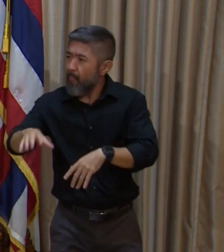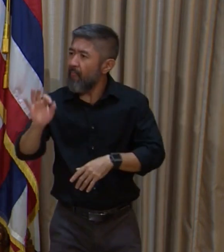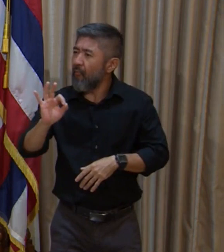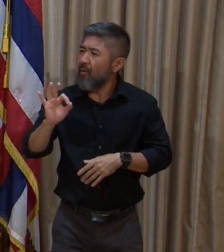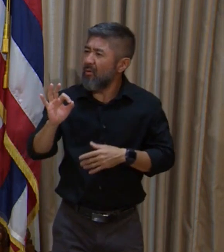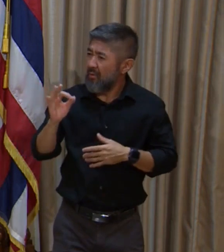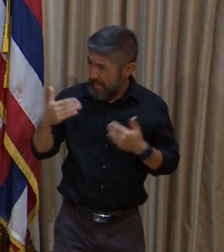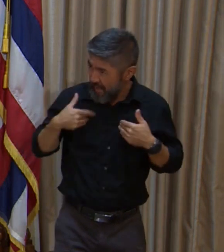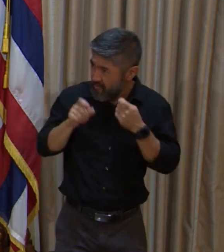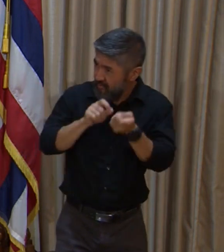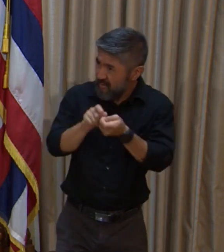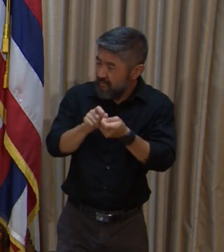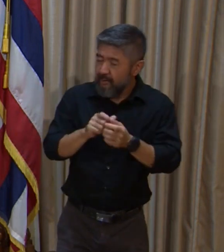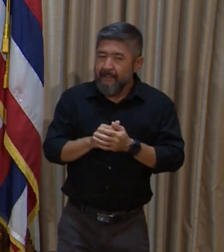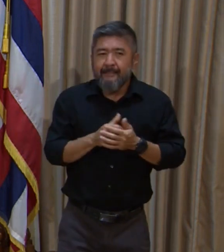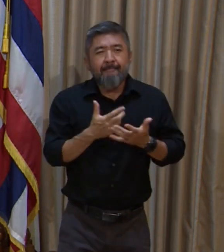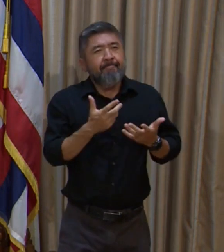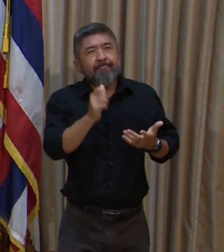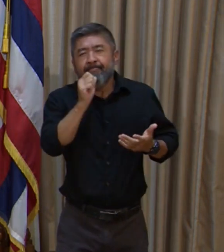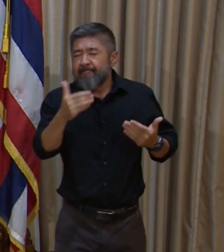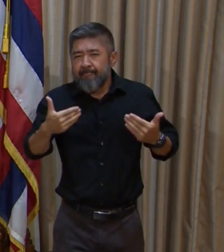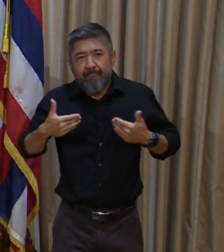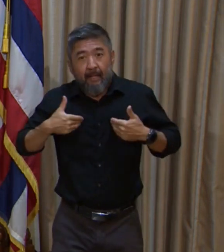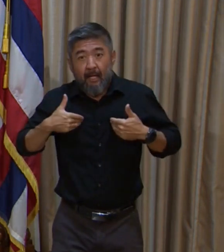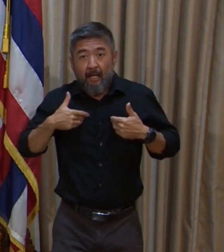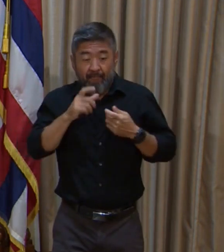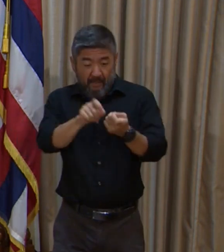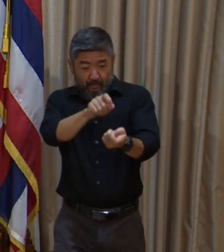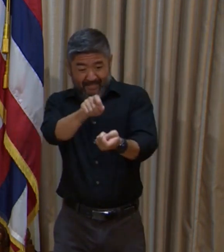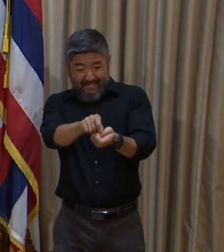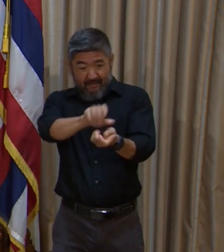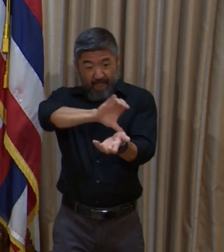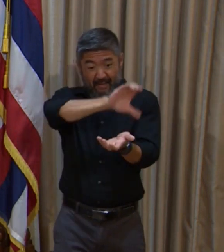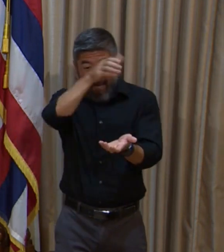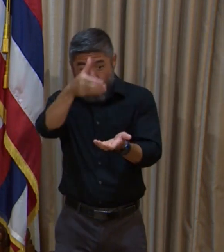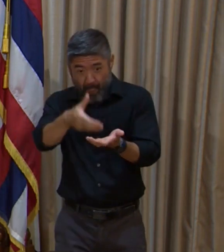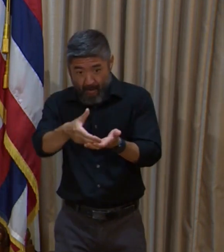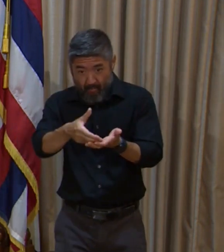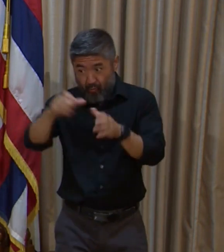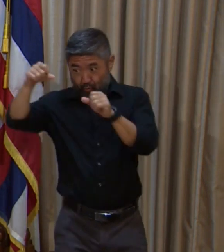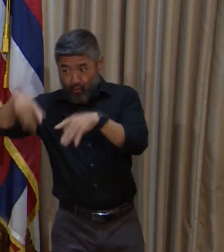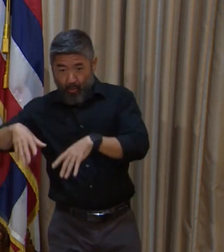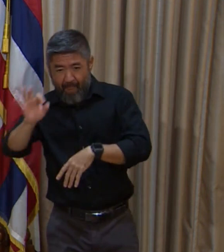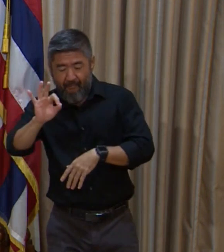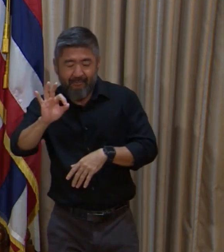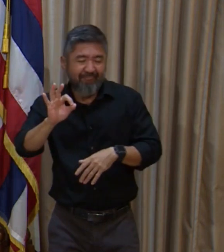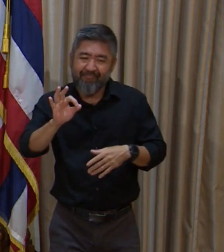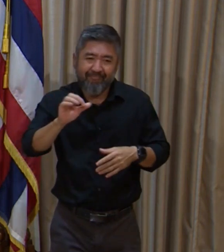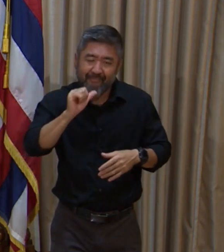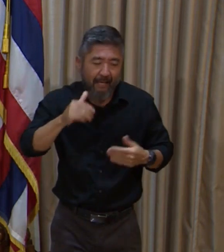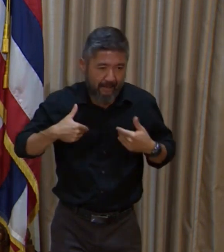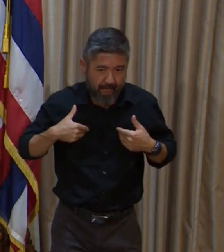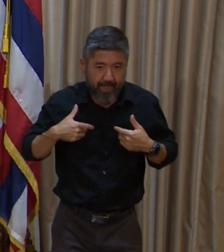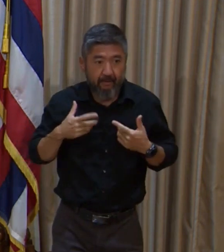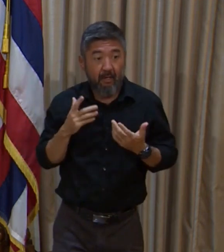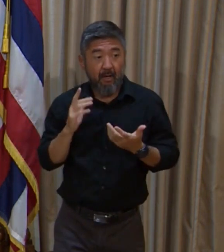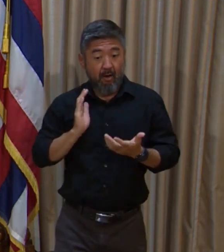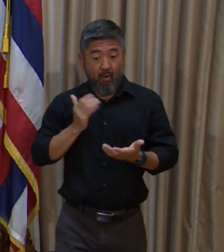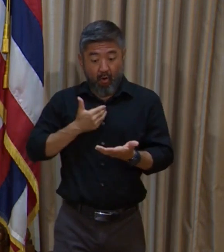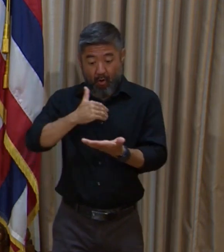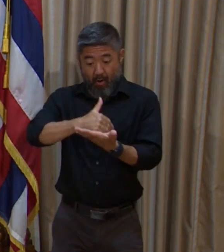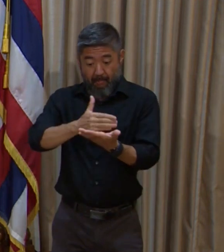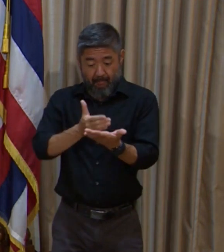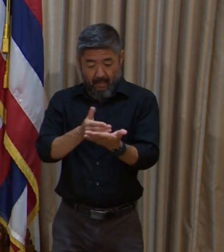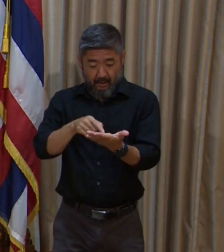don't have a specific dollar amount. You know, when we submit our budget, we will base it